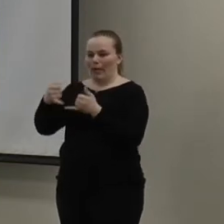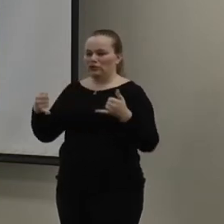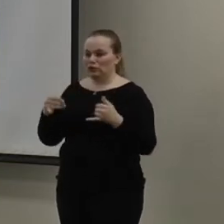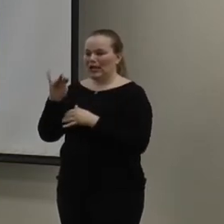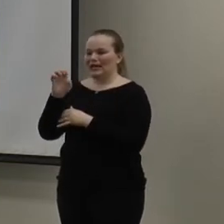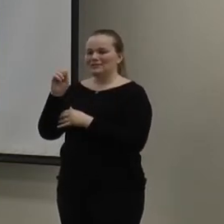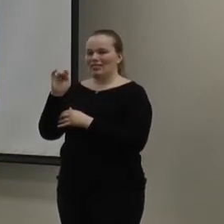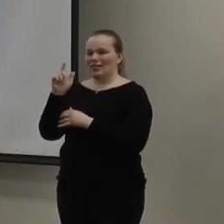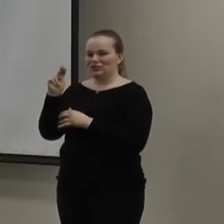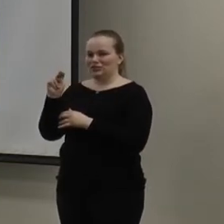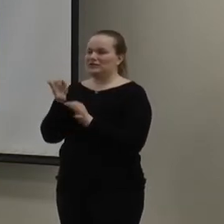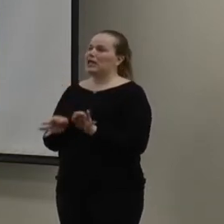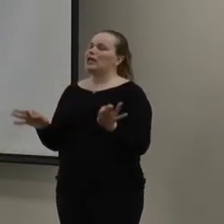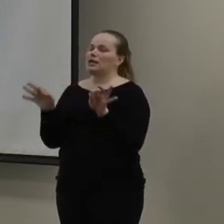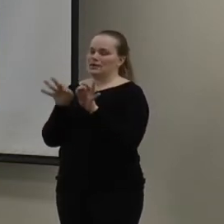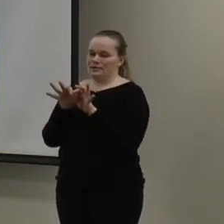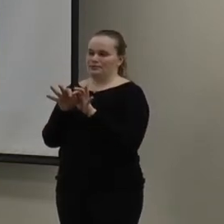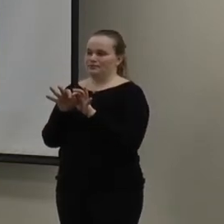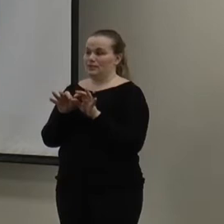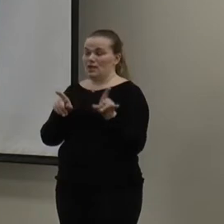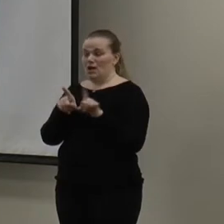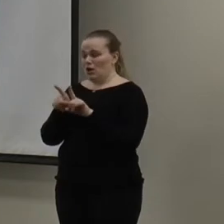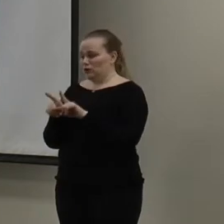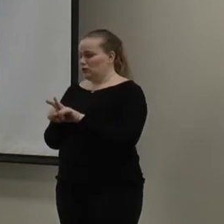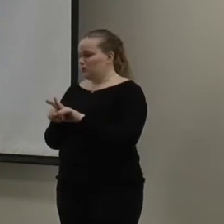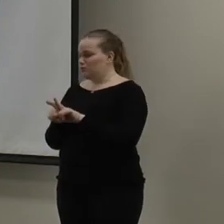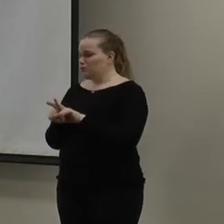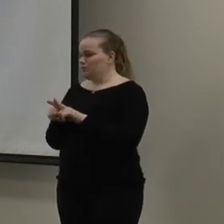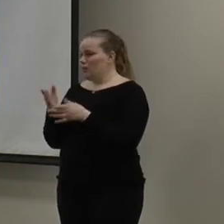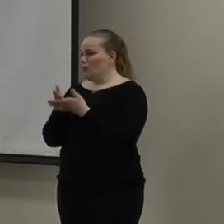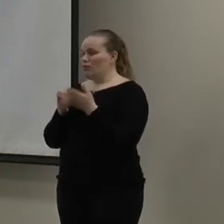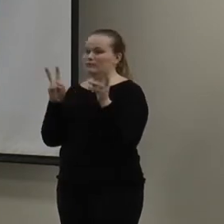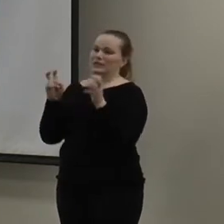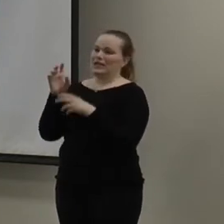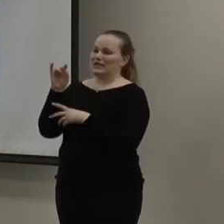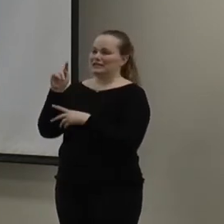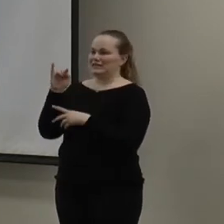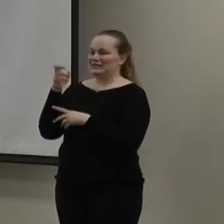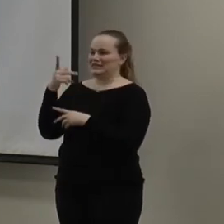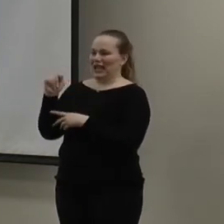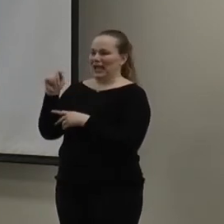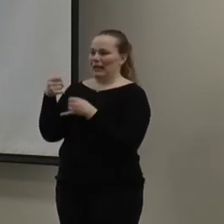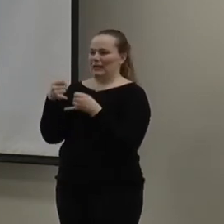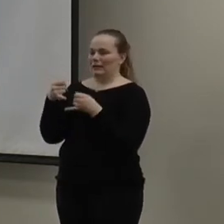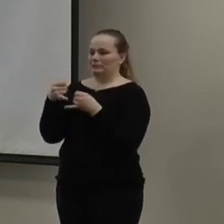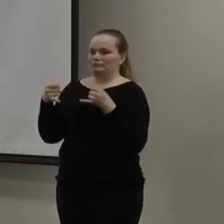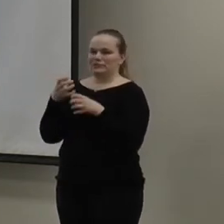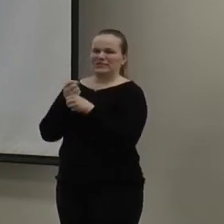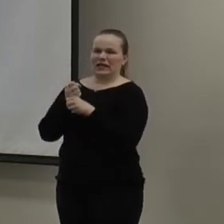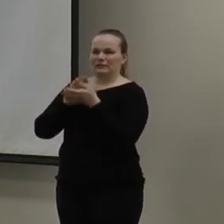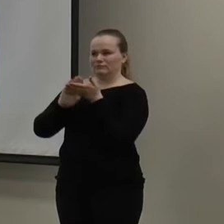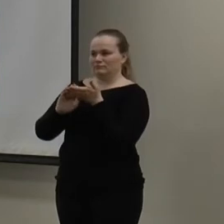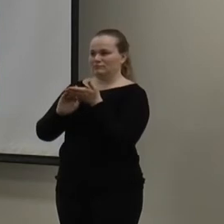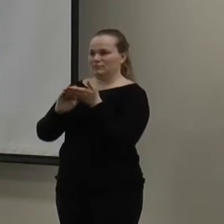there for that. And then, also, in part of a tight boundary, you want to make sure that there aren't